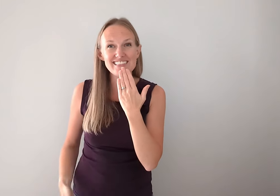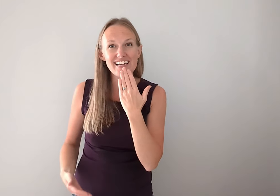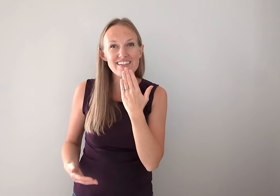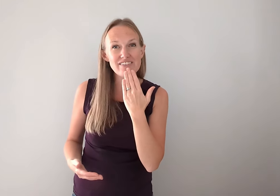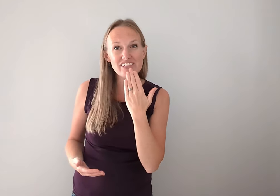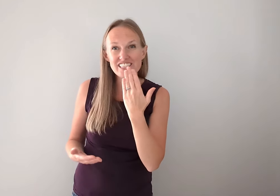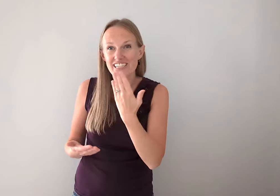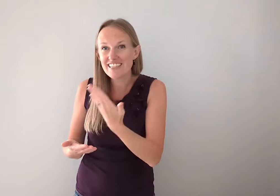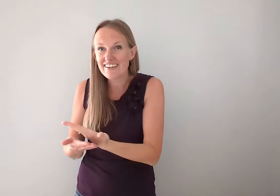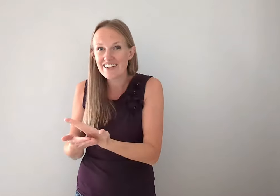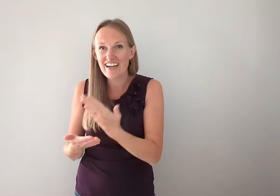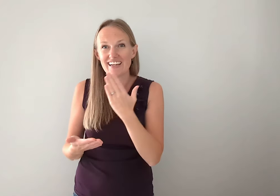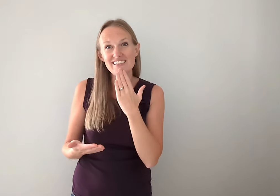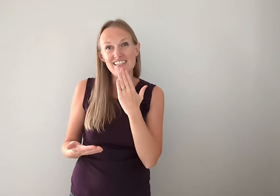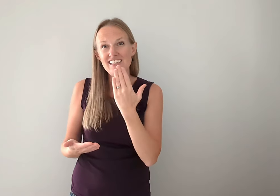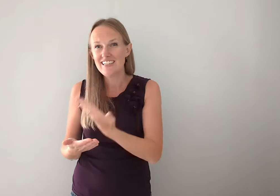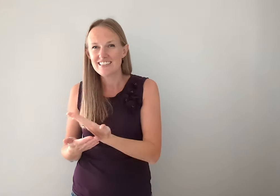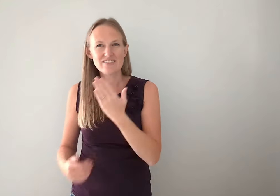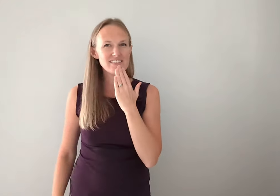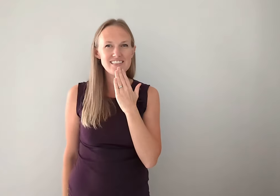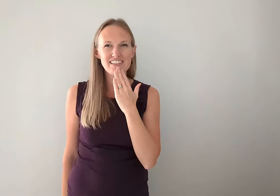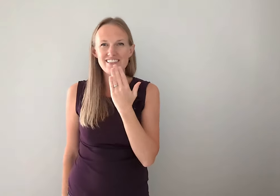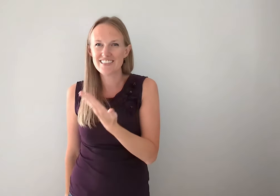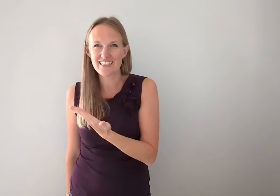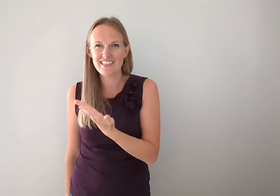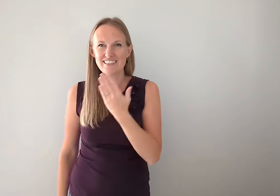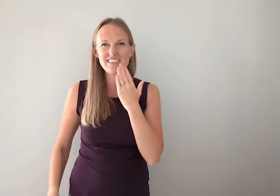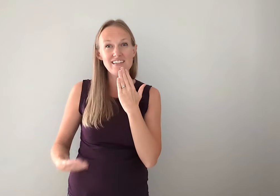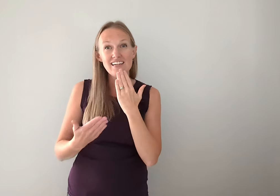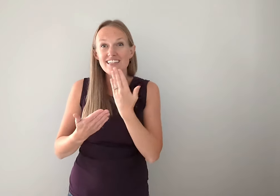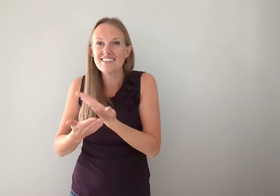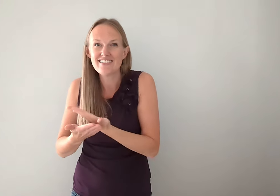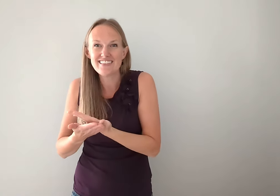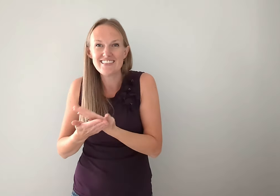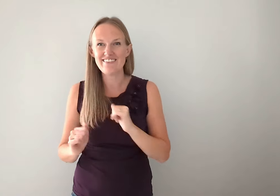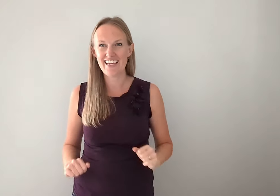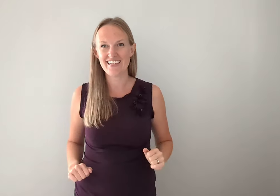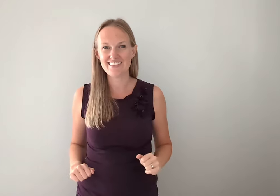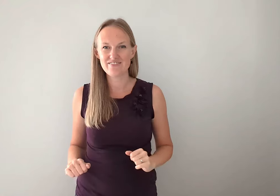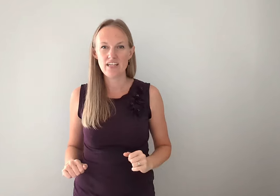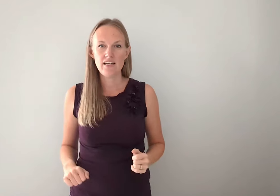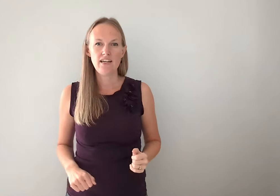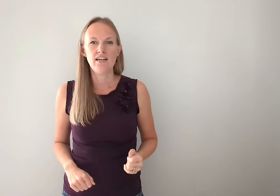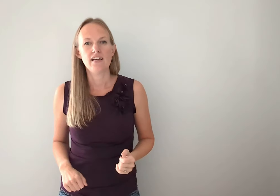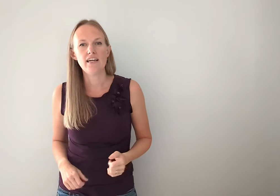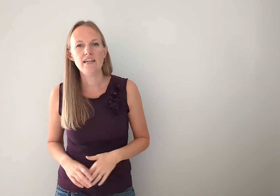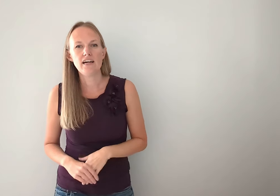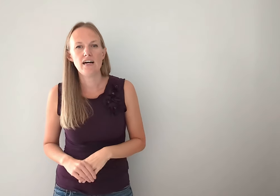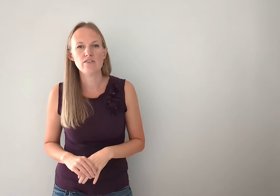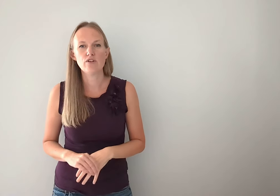together from your chin down to your hand. Sometimes you see good just like this. And sometimes it's into a hand. Okay. For